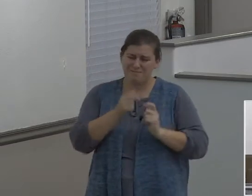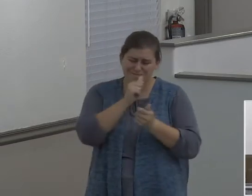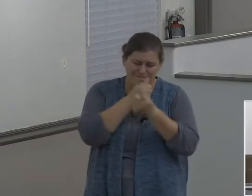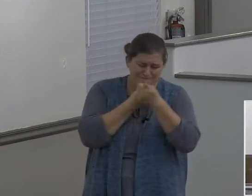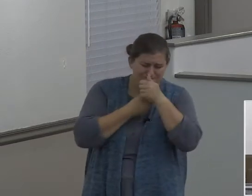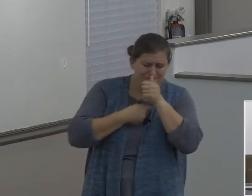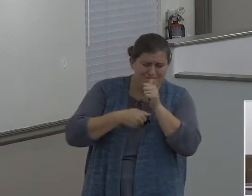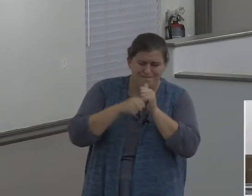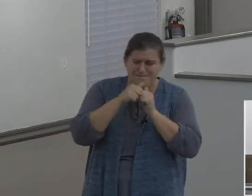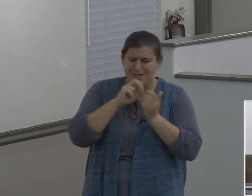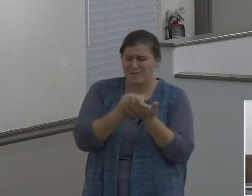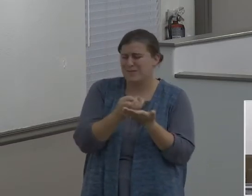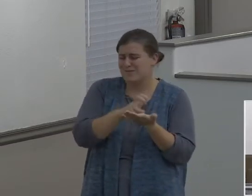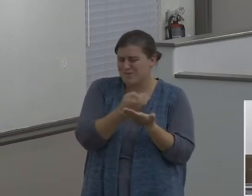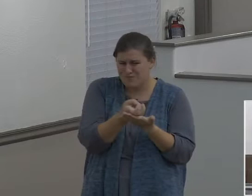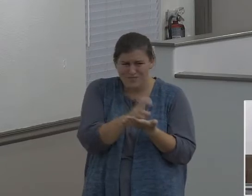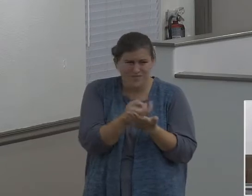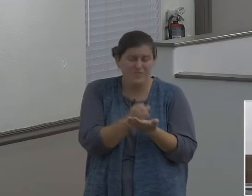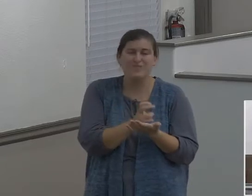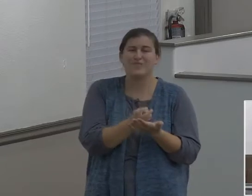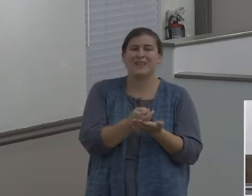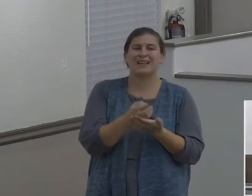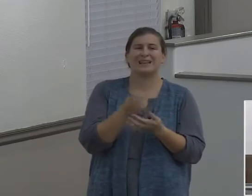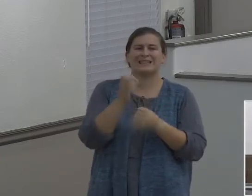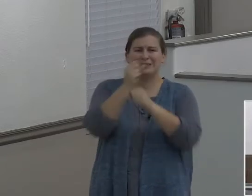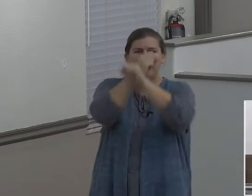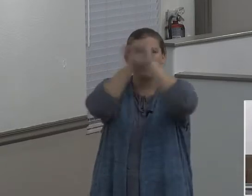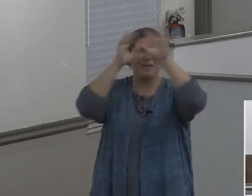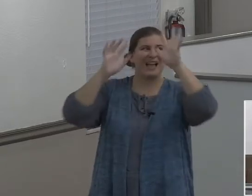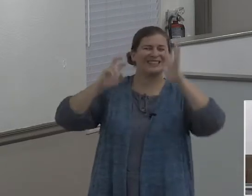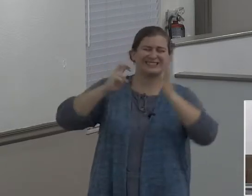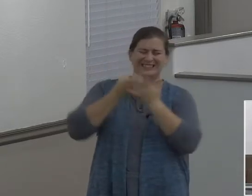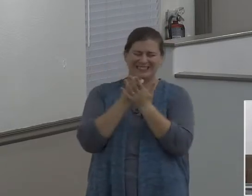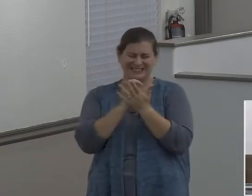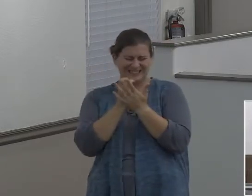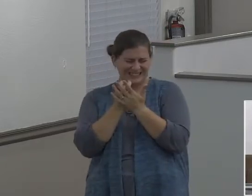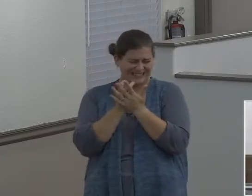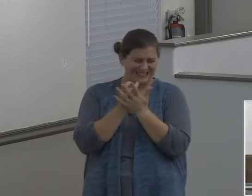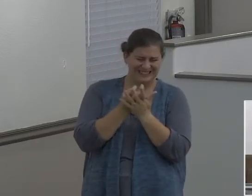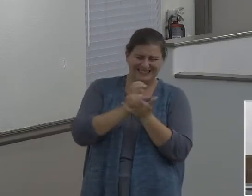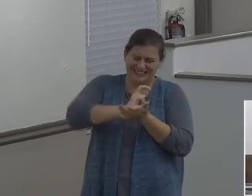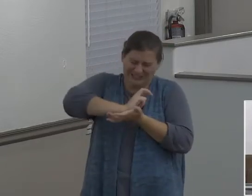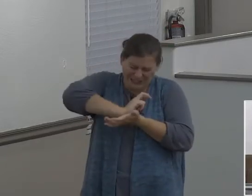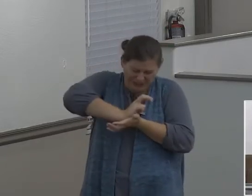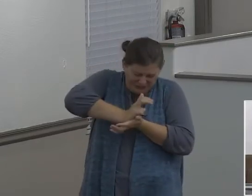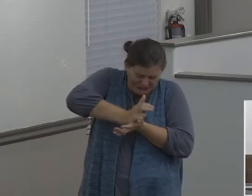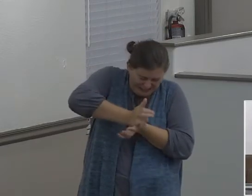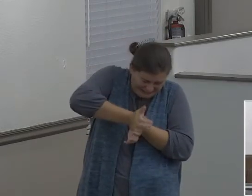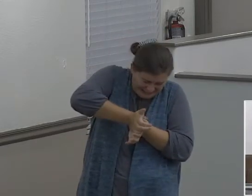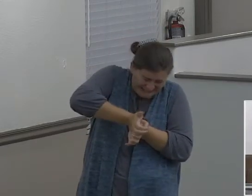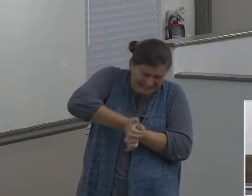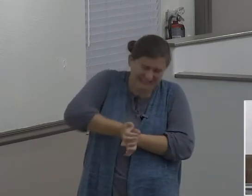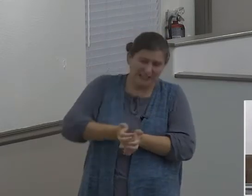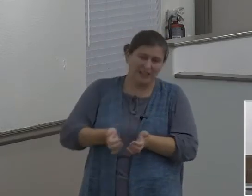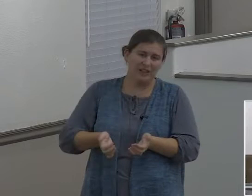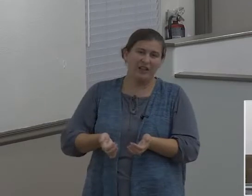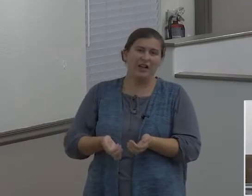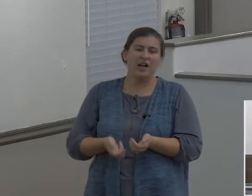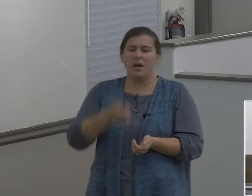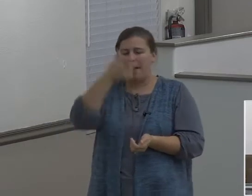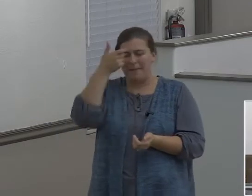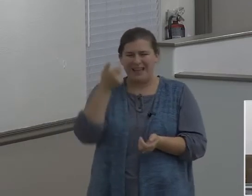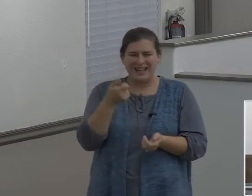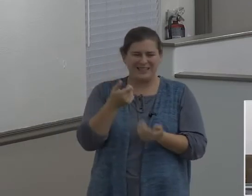I mean, you just get the picture of just being ground on by this ungodly environment that